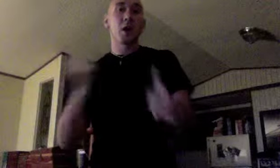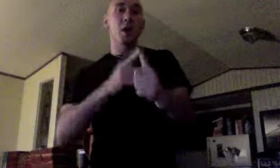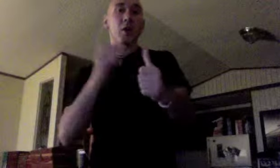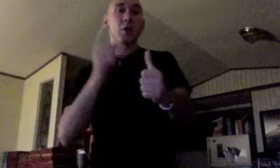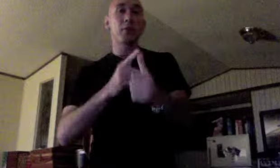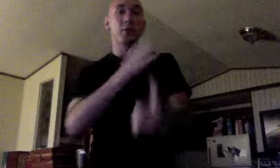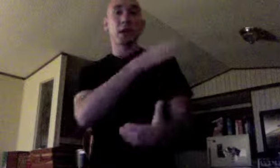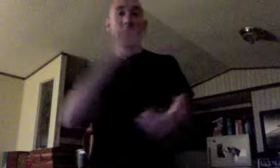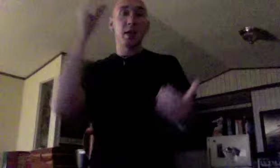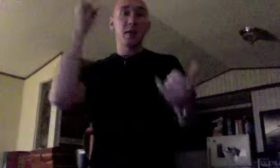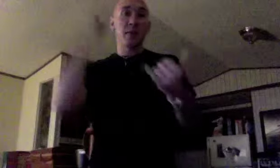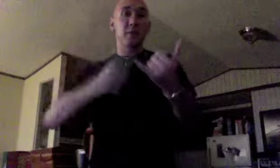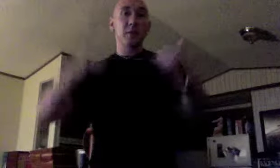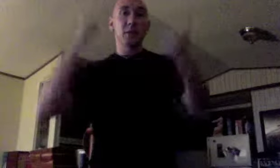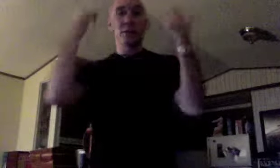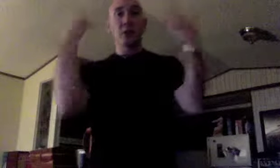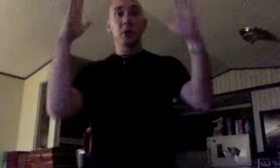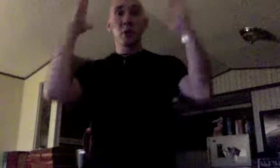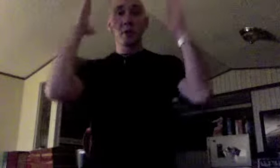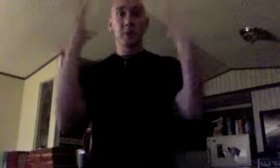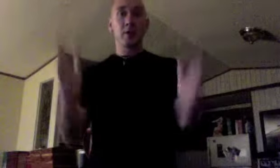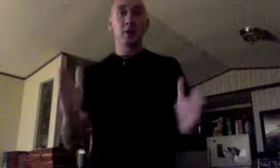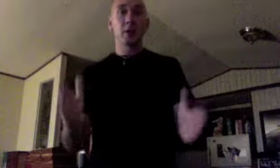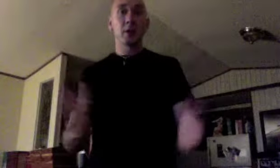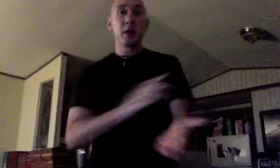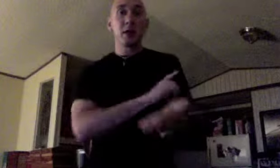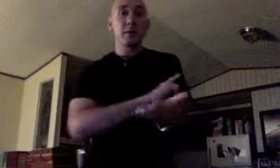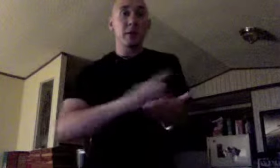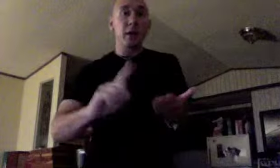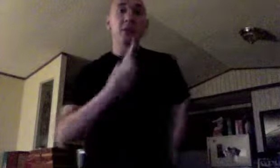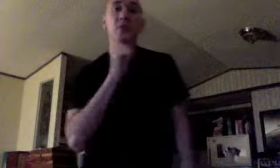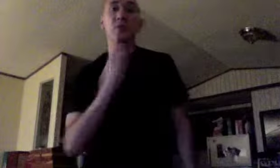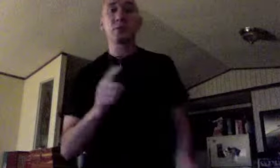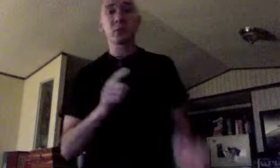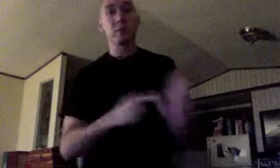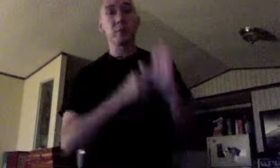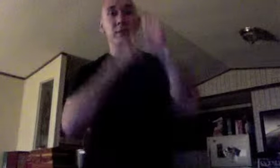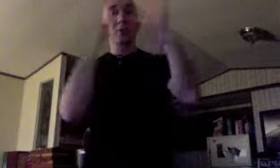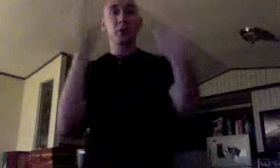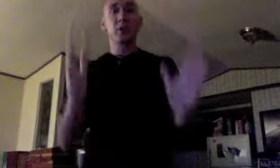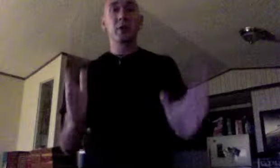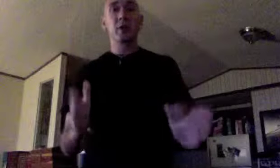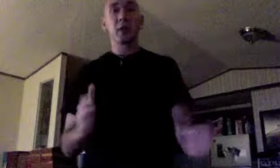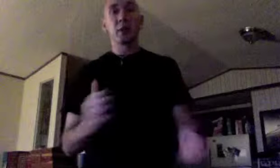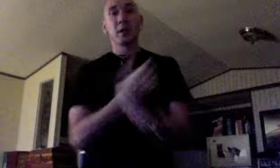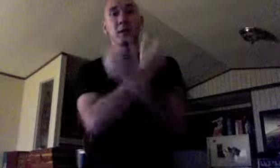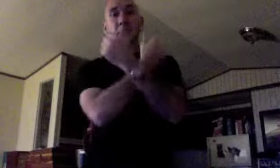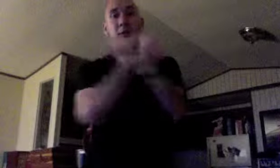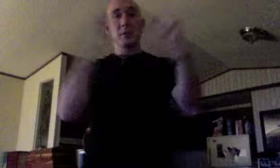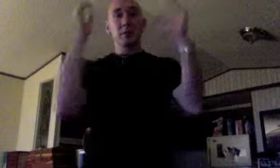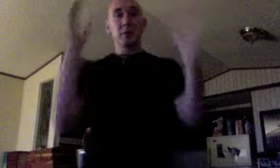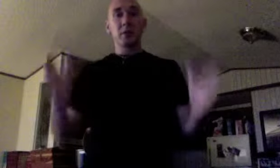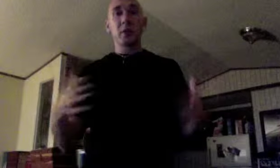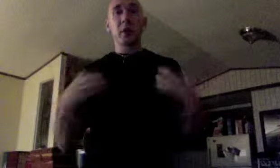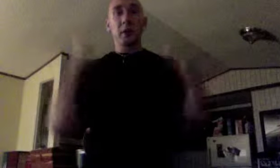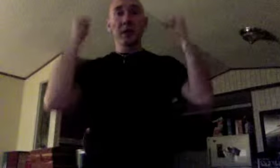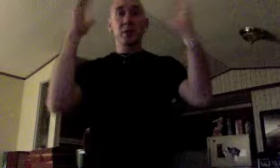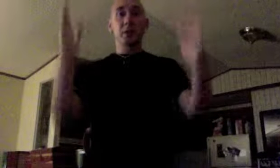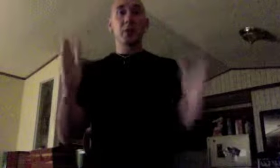author, and finisher, divine truth, revealer, deliverer, healer,